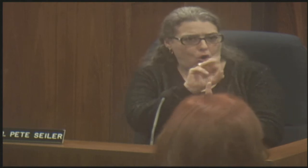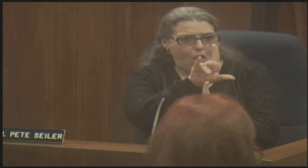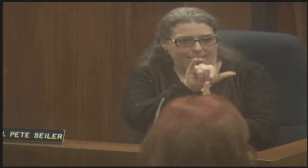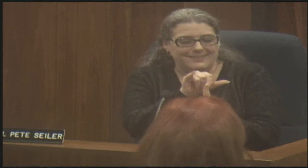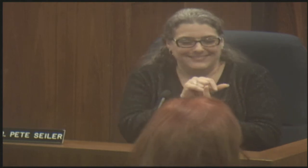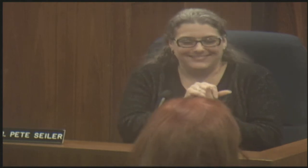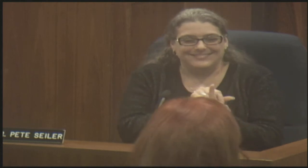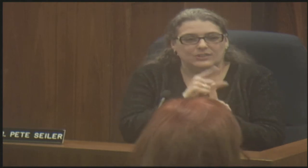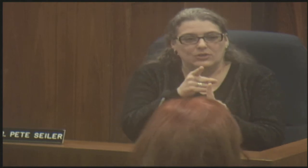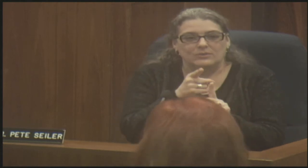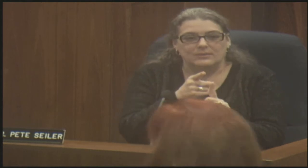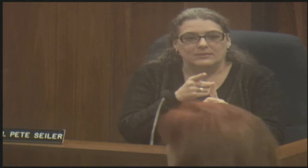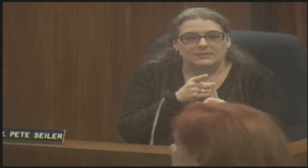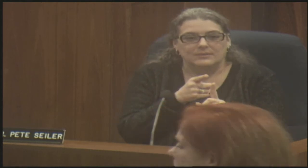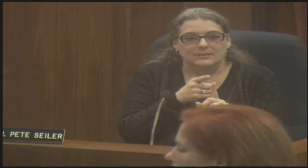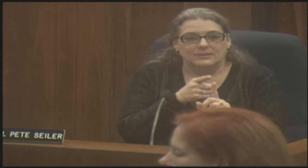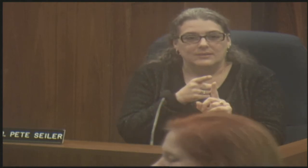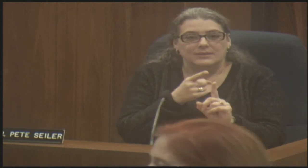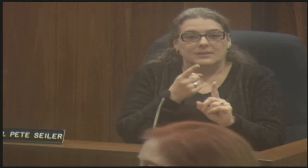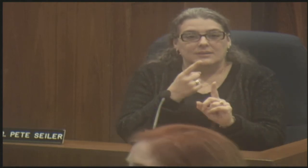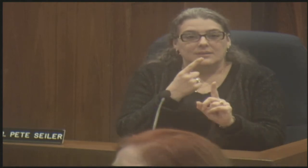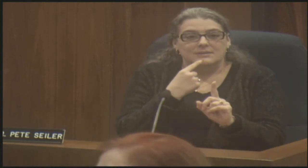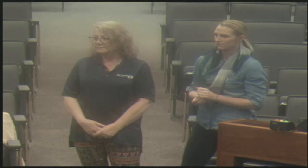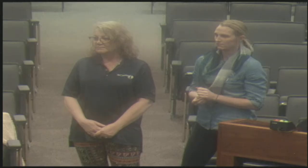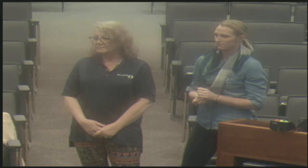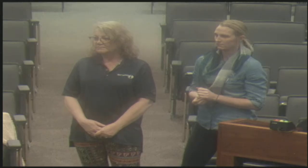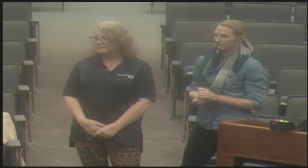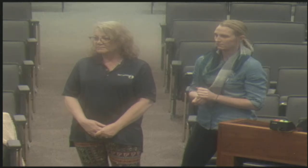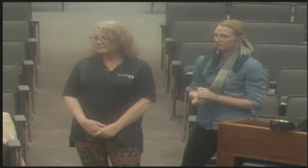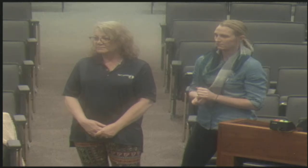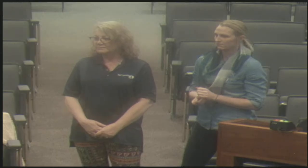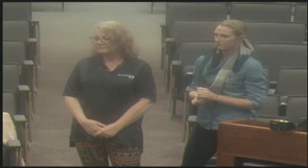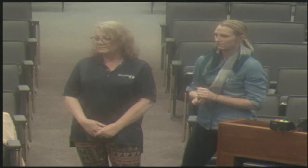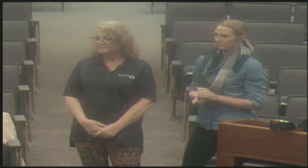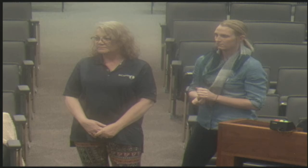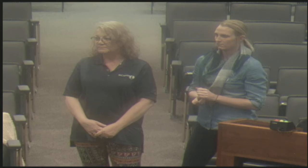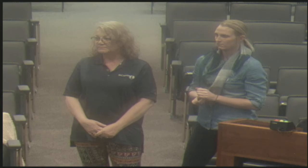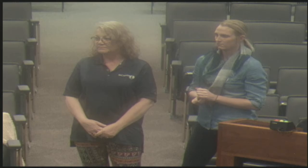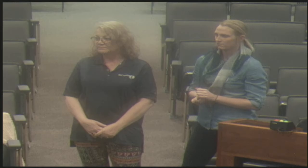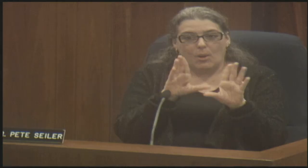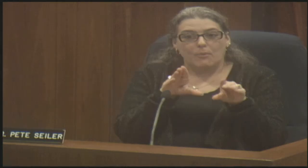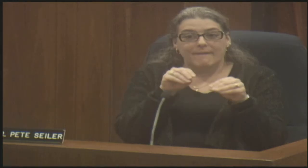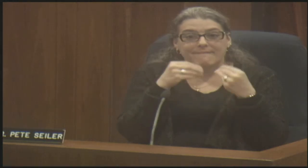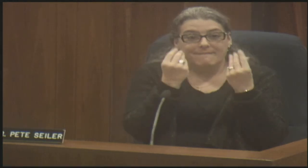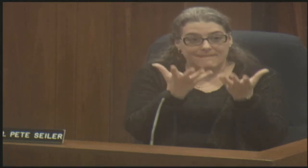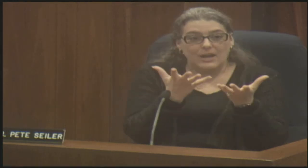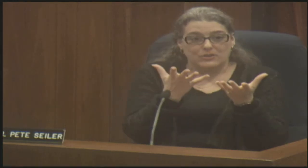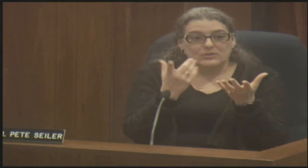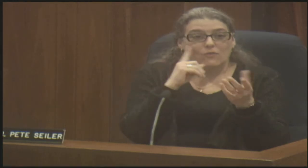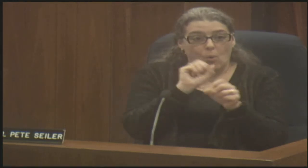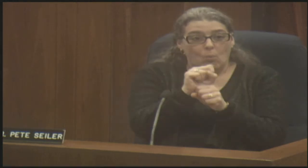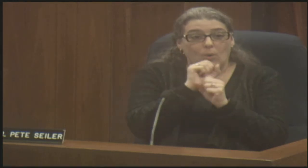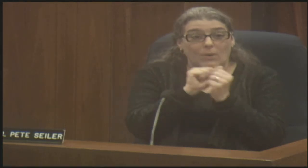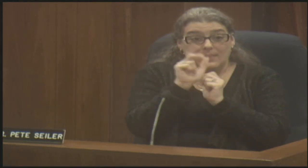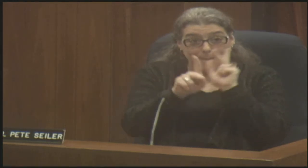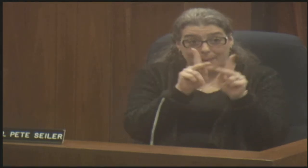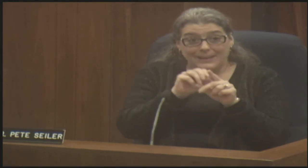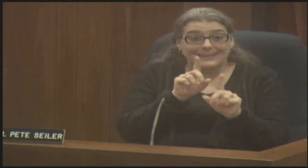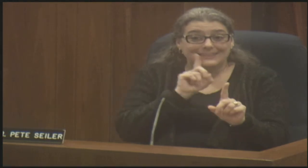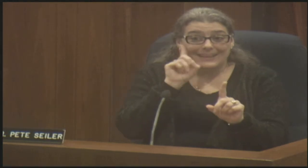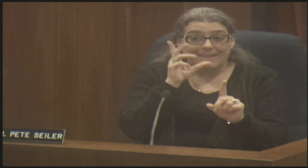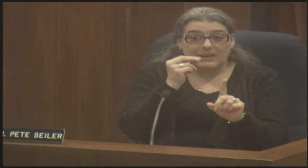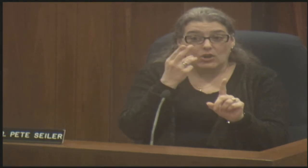there are not enough providers, mental health providers in the state for working with the deaf and hard of hearing community. Um,